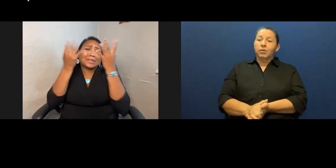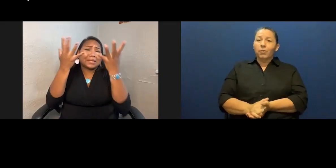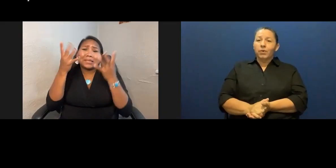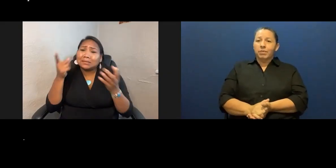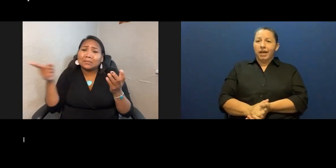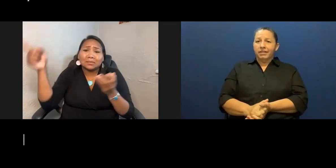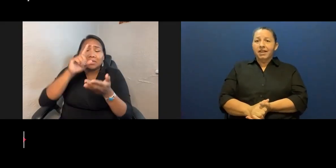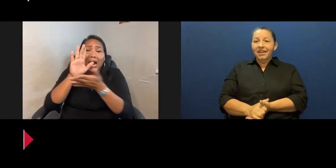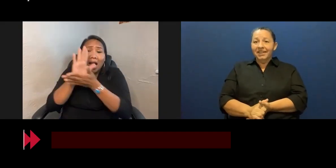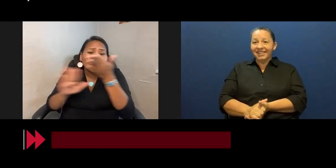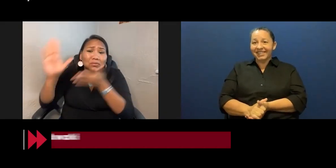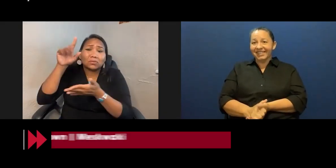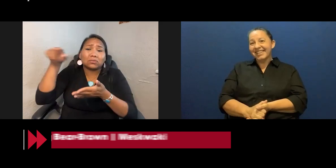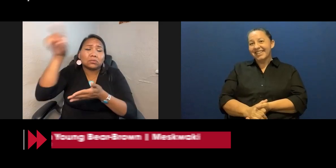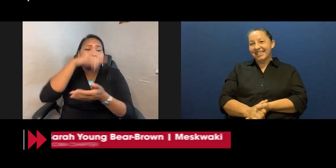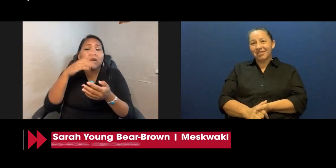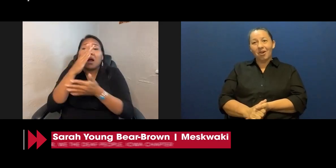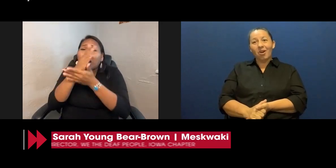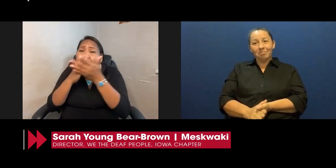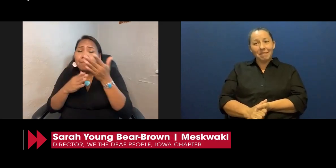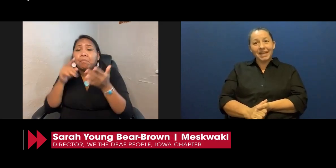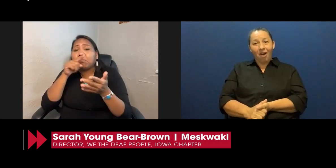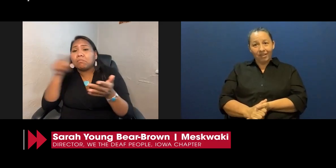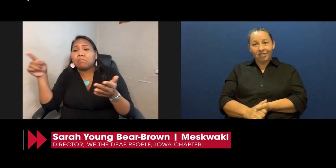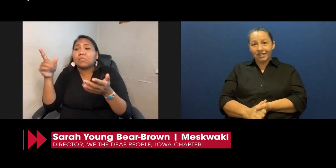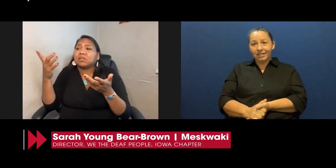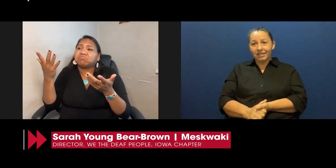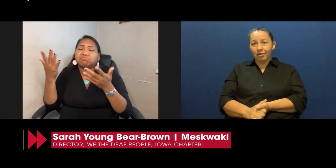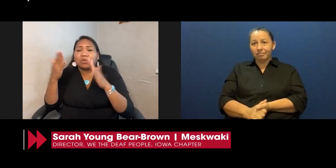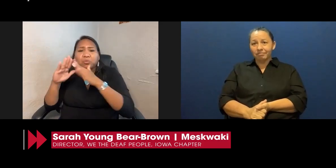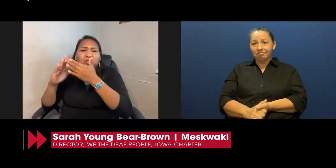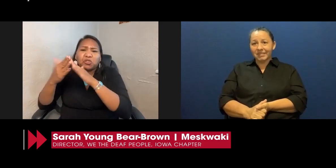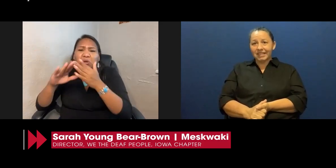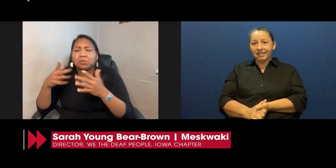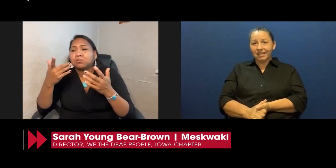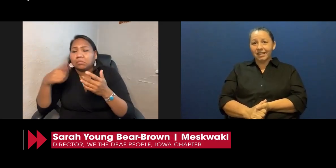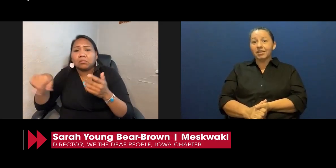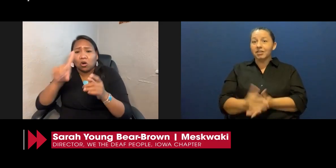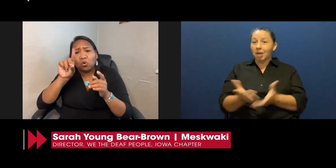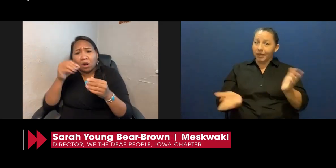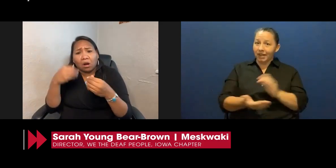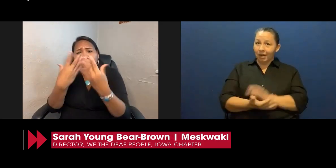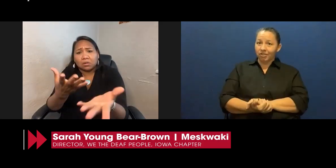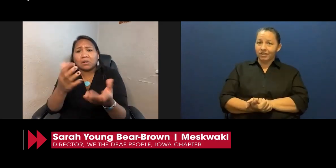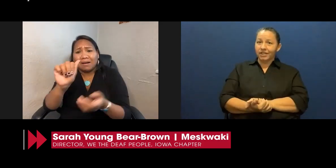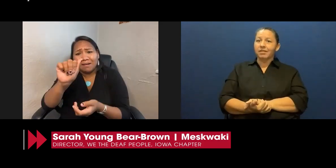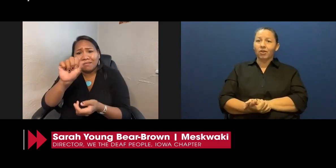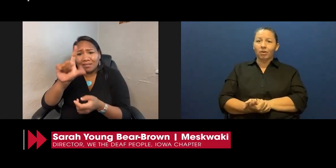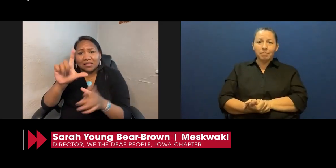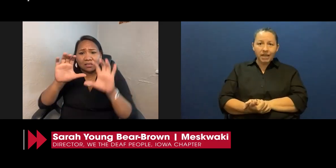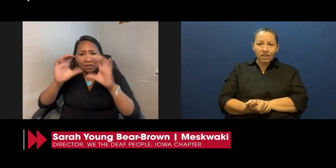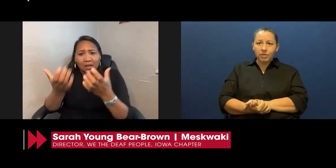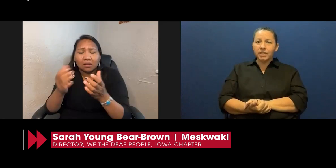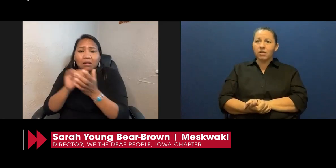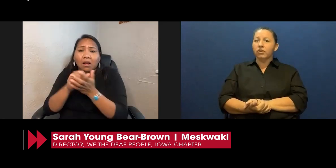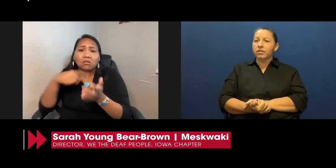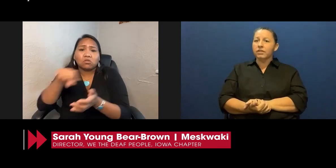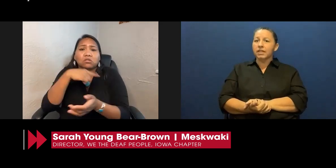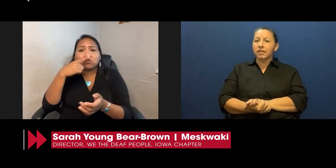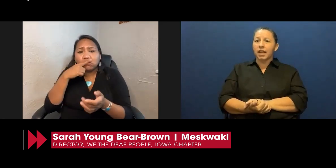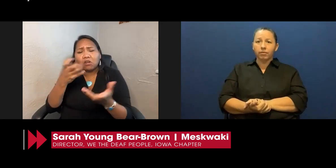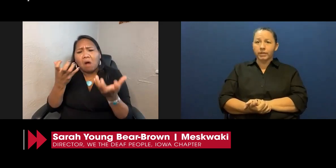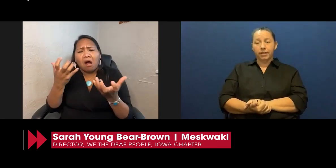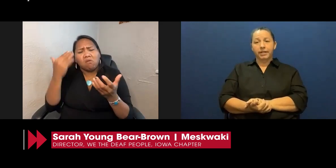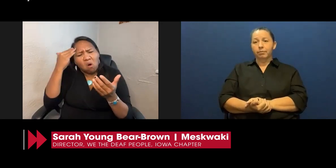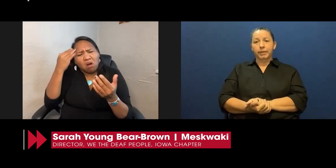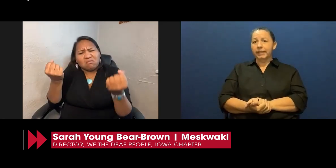You know, that would be best. There are many colleges, um, in contemporary times, I should say, there are many community colleges